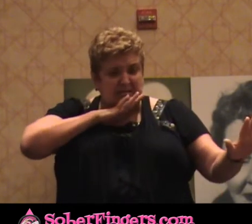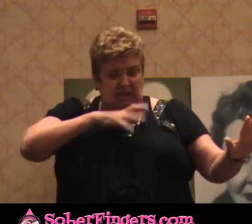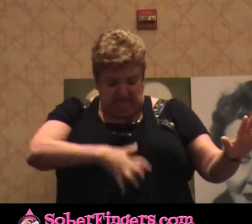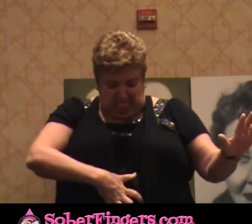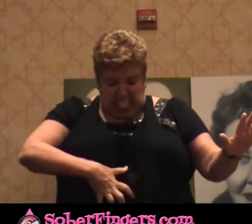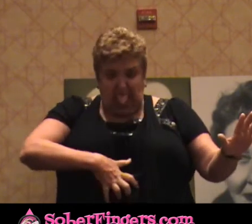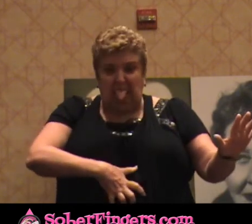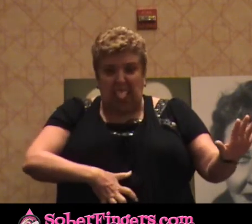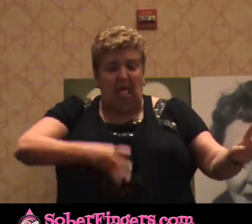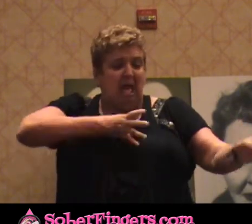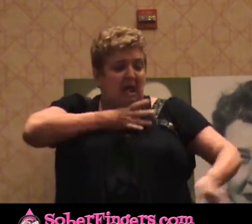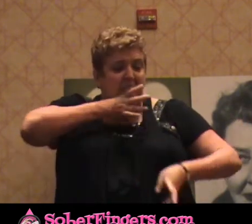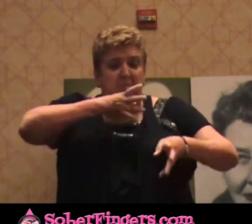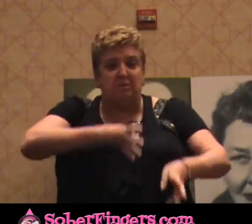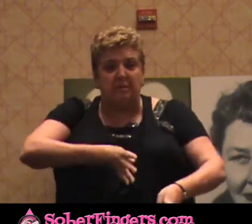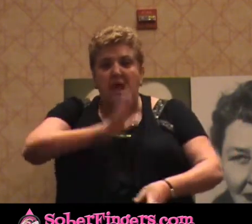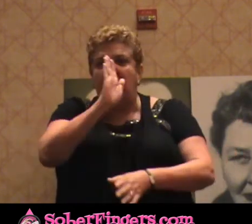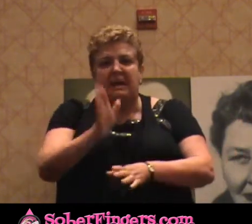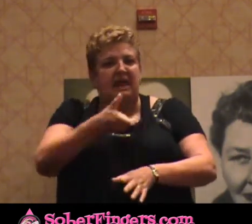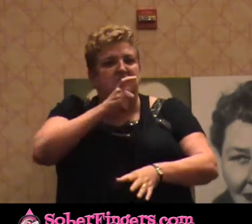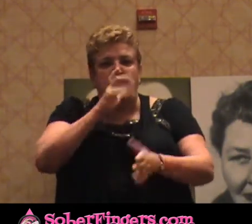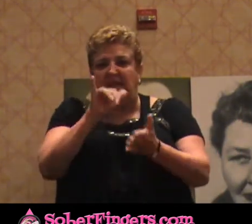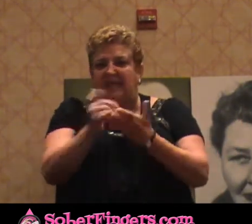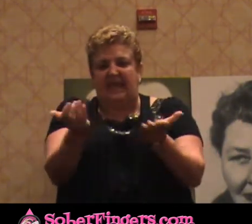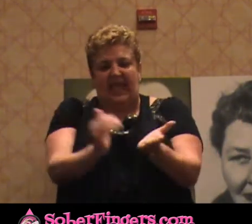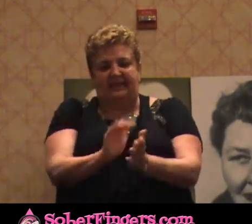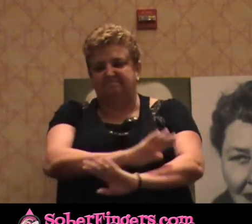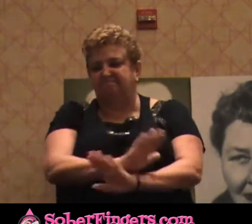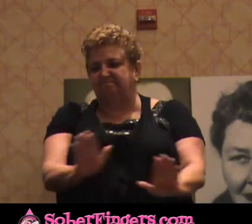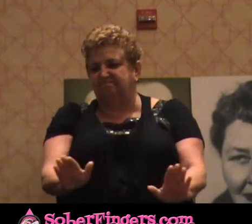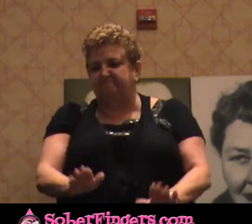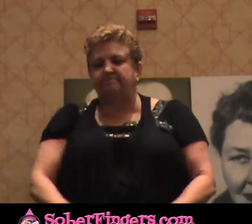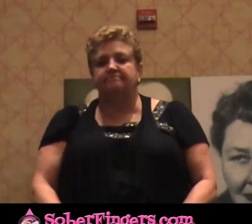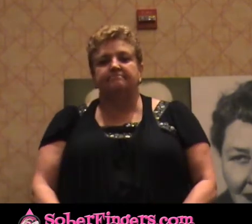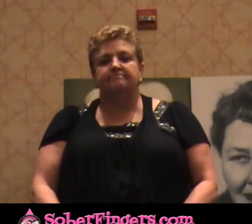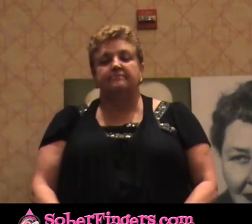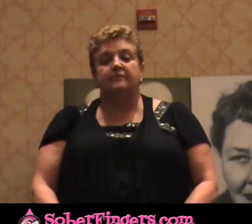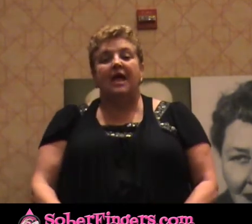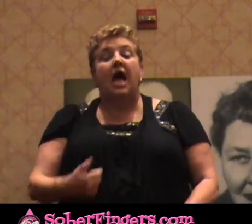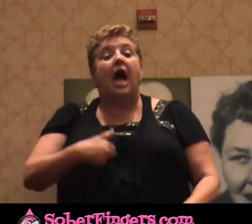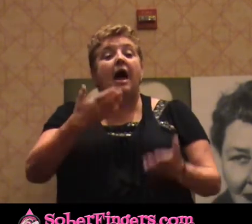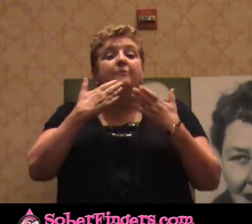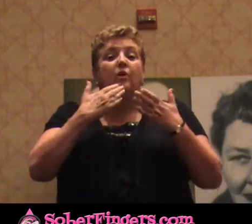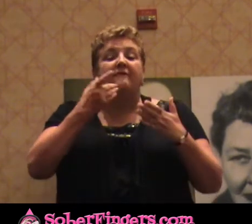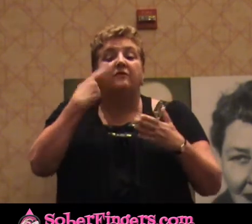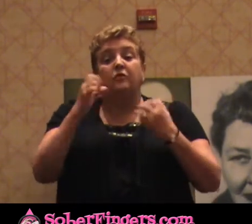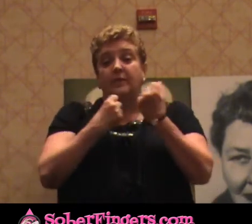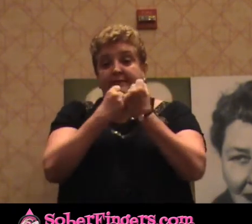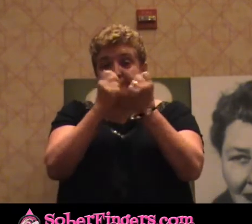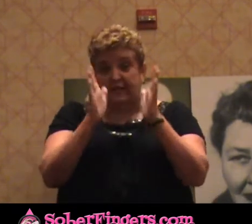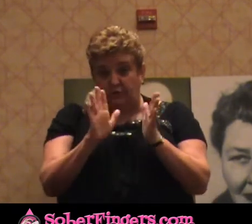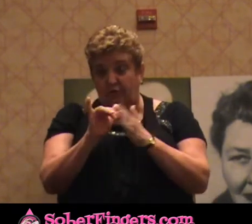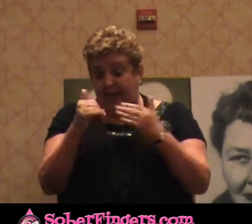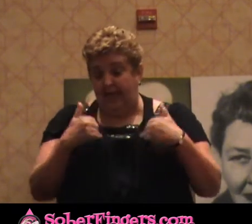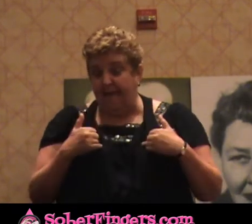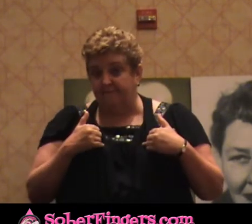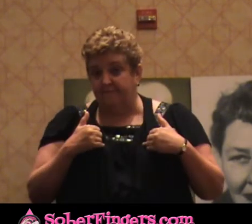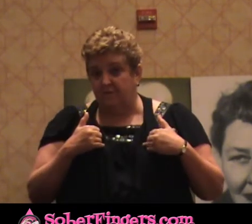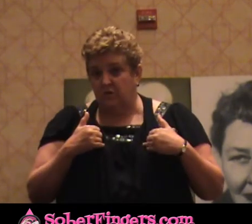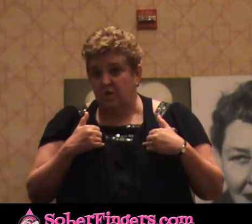over the place, never touched the stuff again. I'm grateful for the sponsor that I had. To let me look at my relationship with